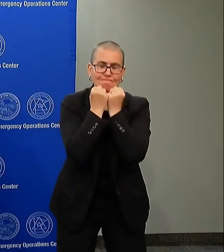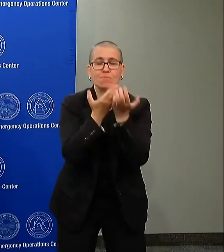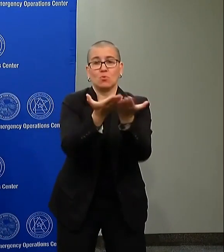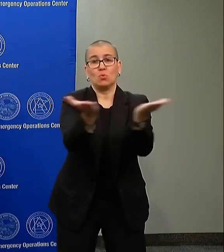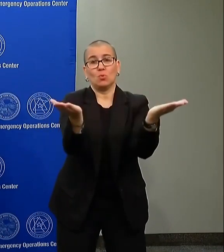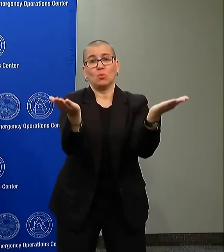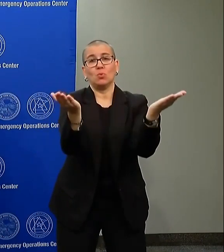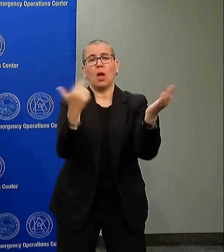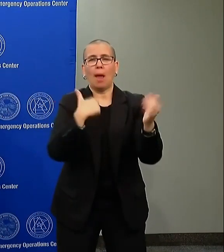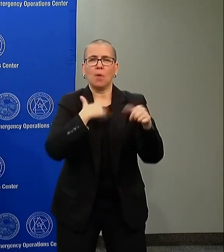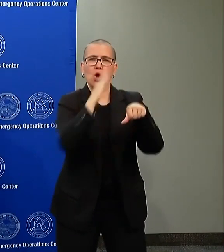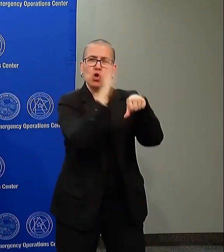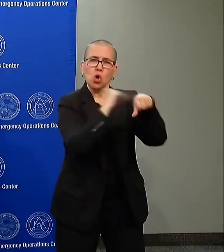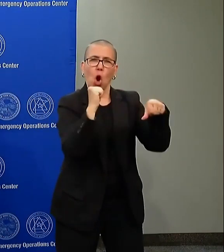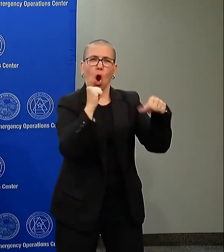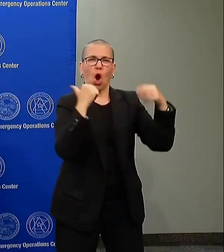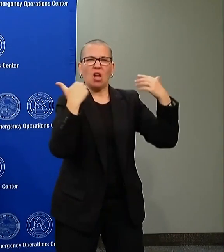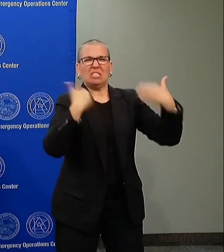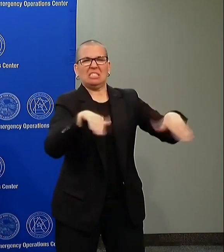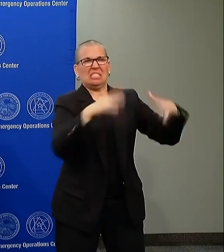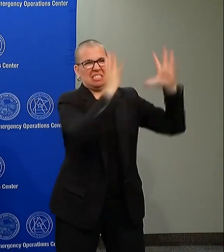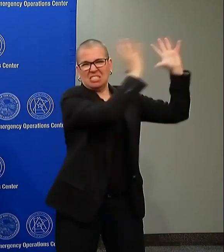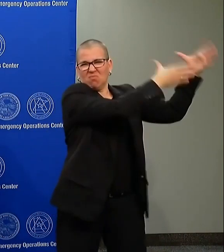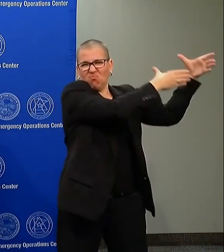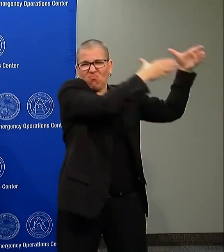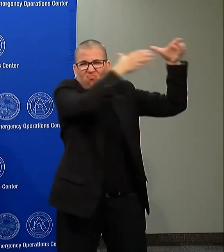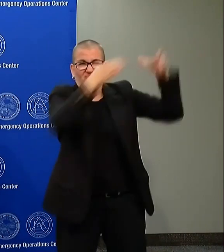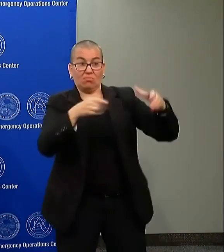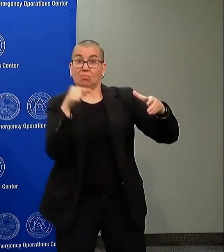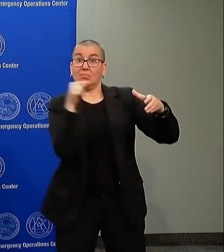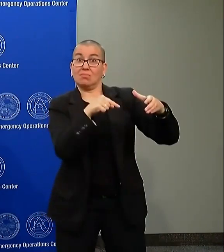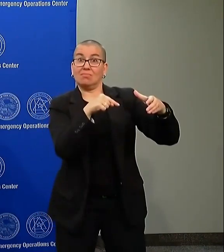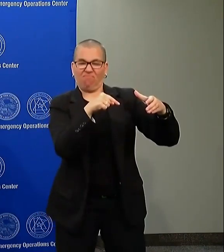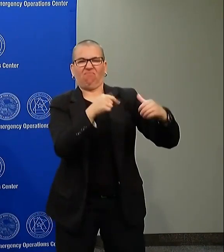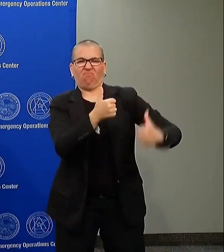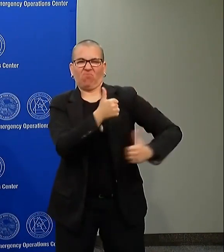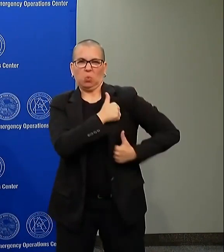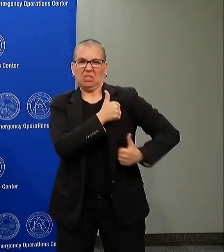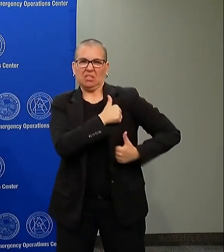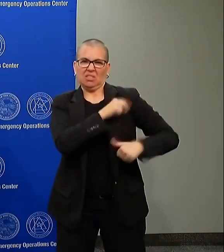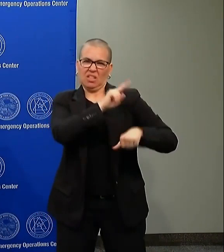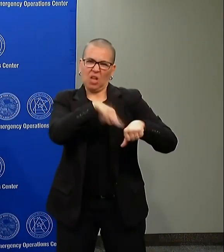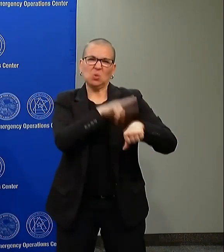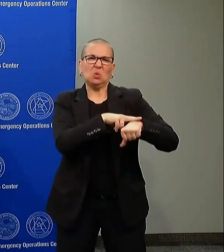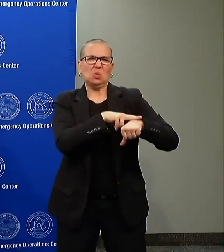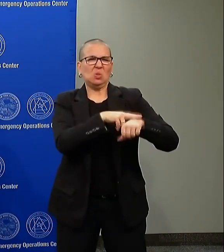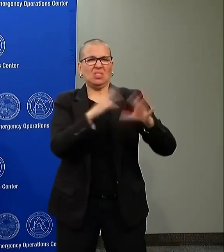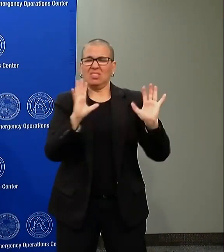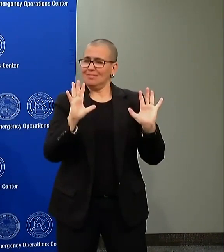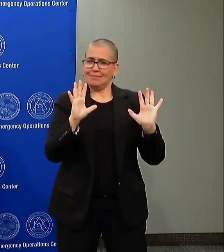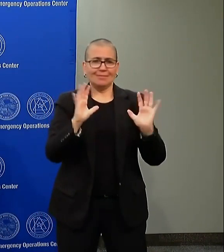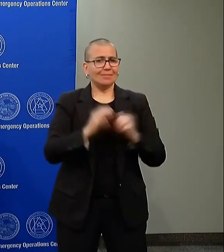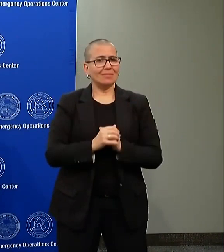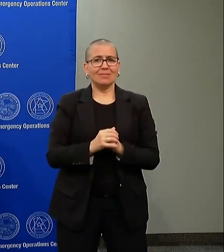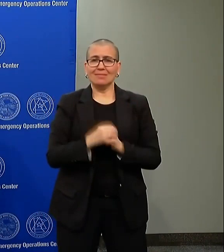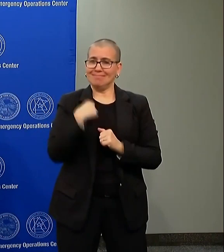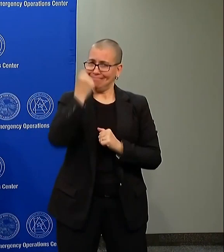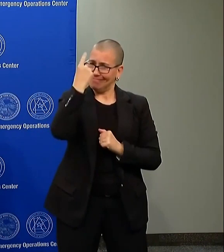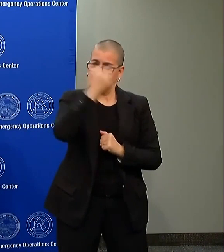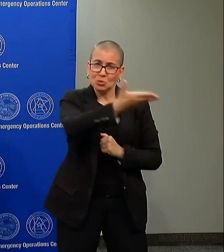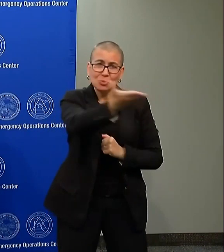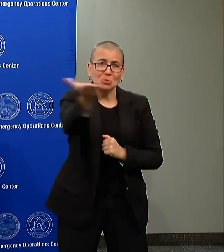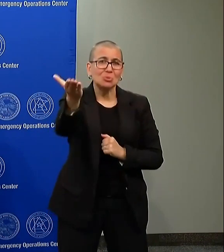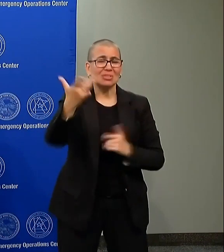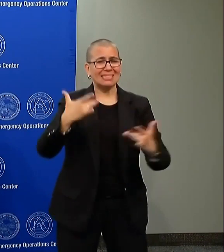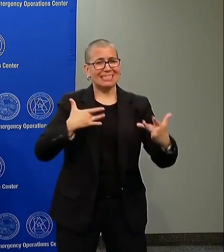forward in the state of Minnesota history to help. We understand that you're concerned. We want to be there for